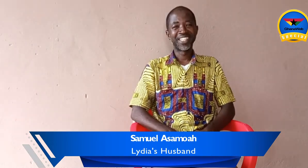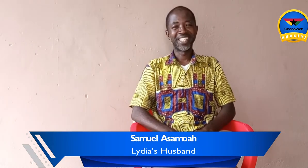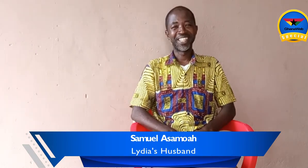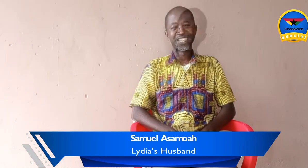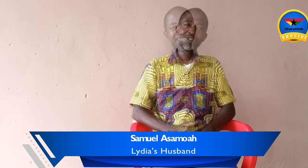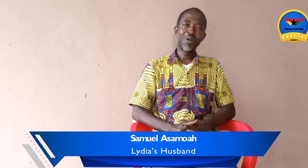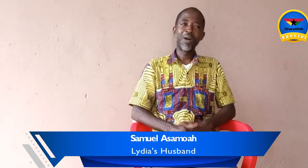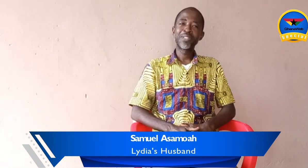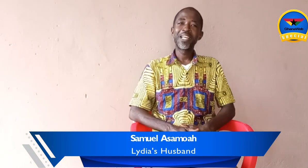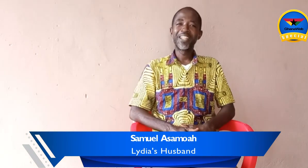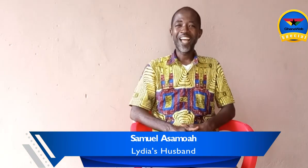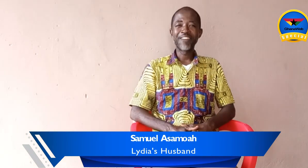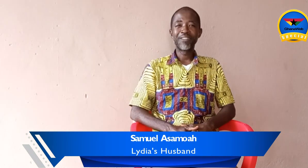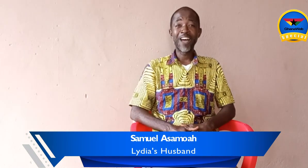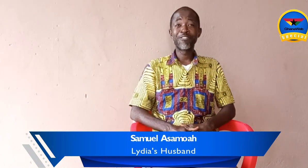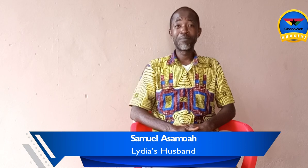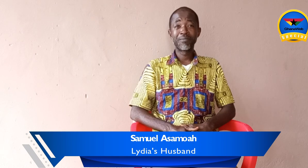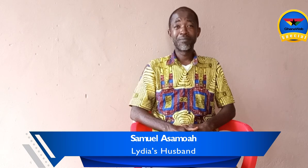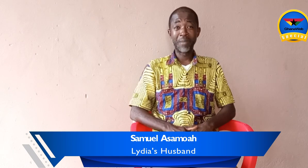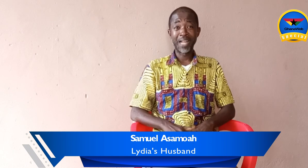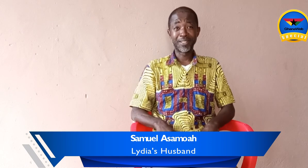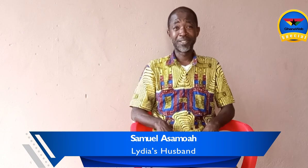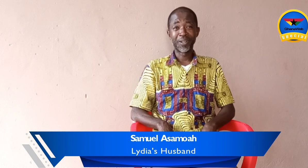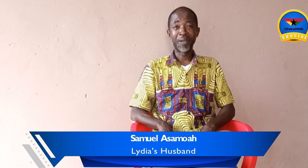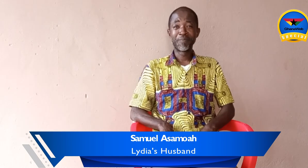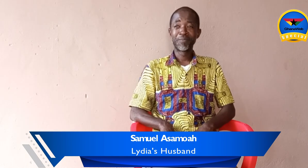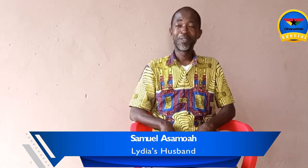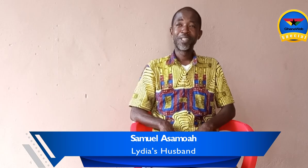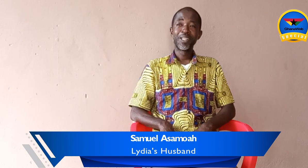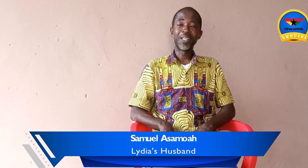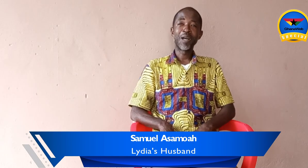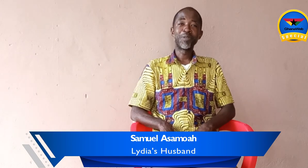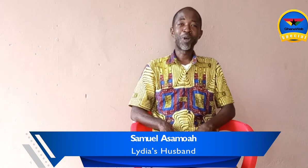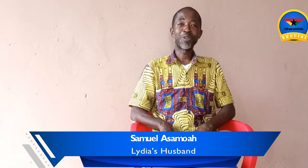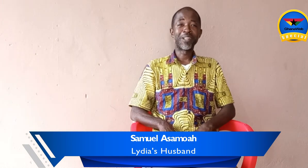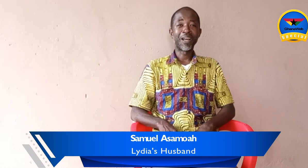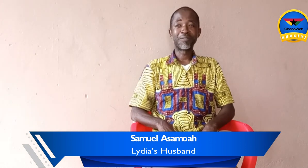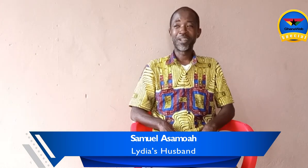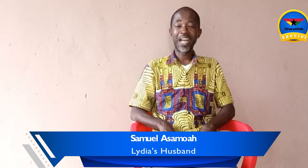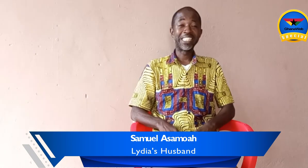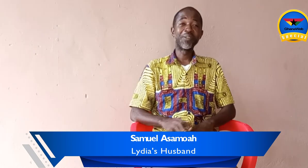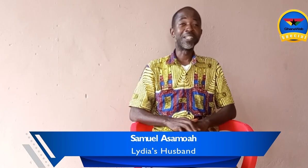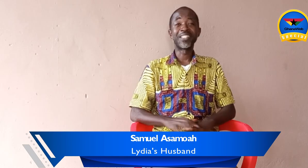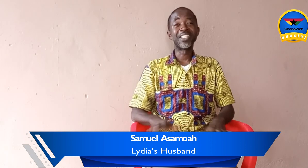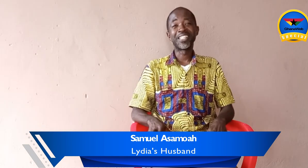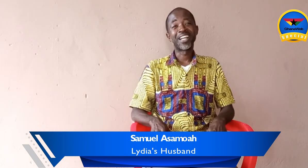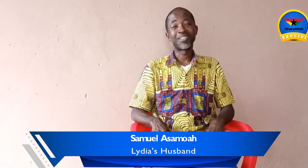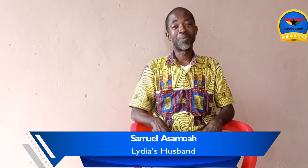I would say laugh blind. Yeah. Because of the laugh. I didn't really see that she has a problem.